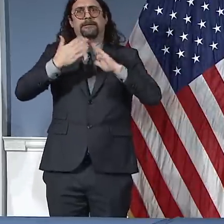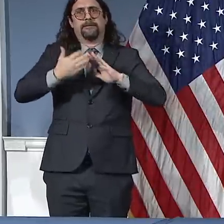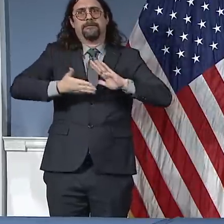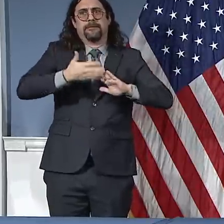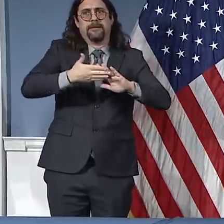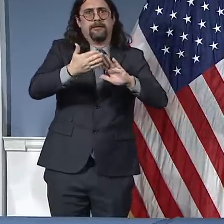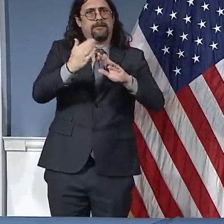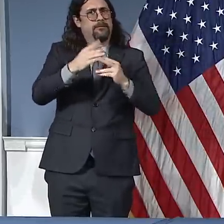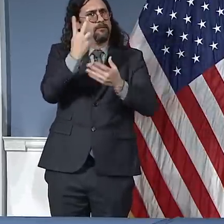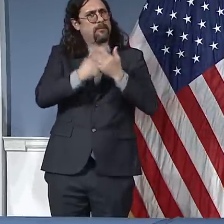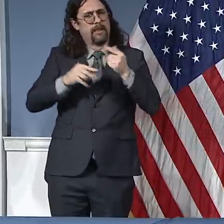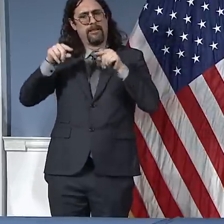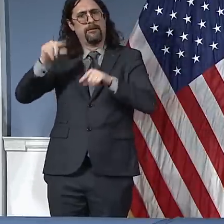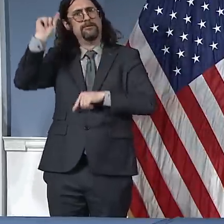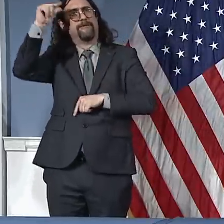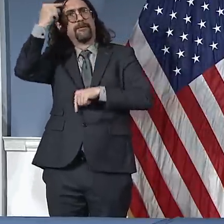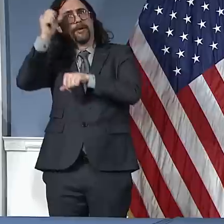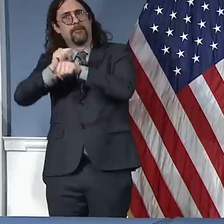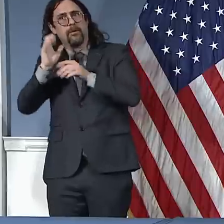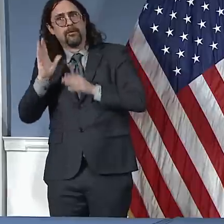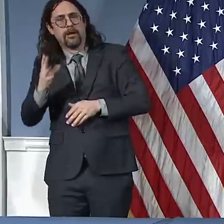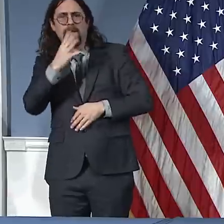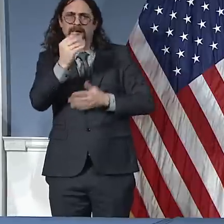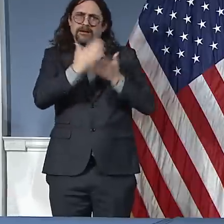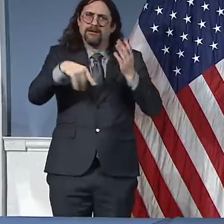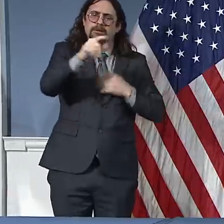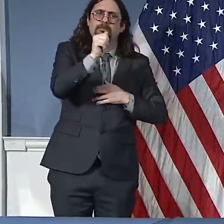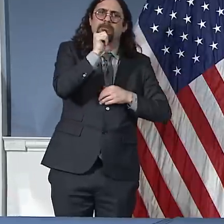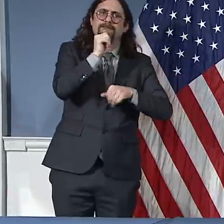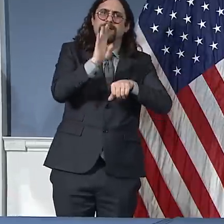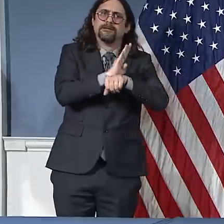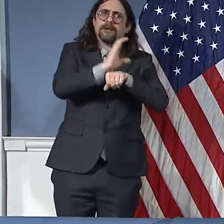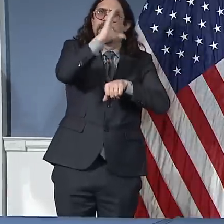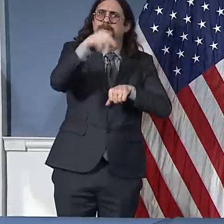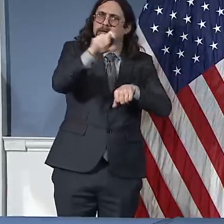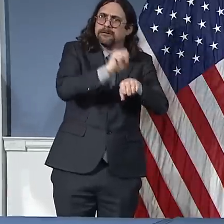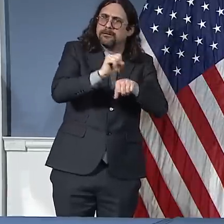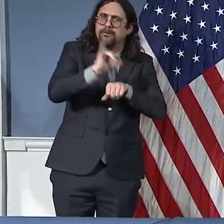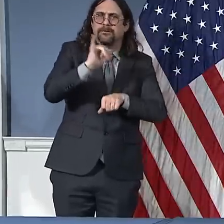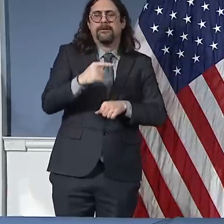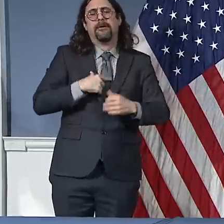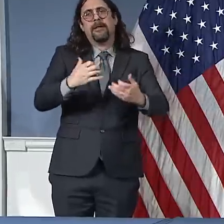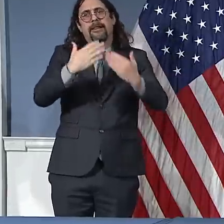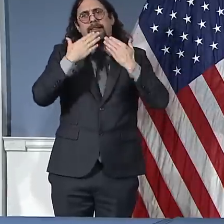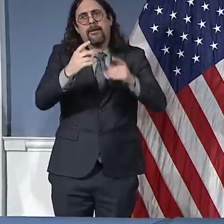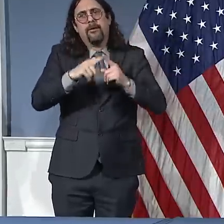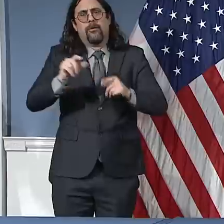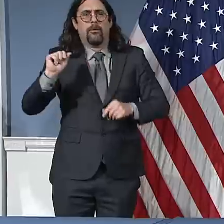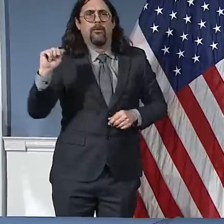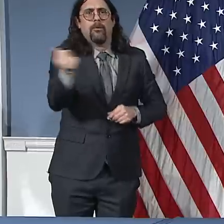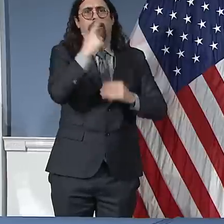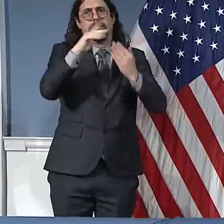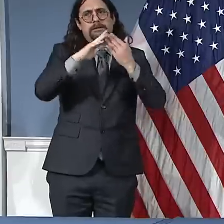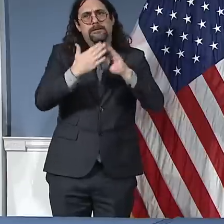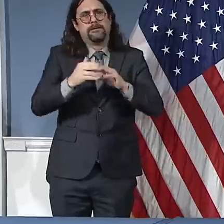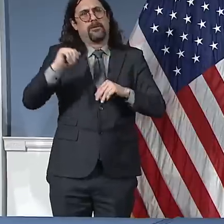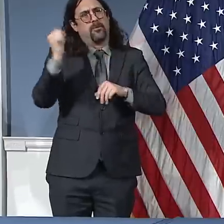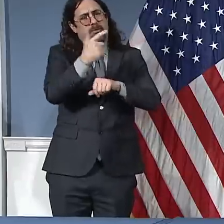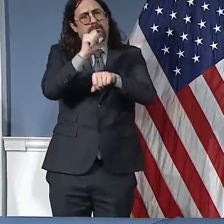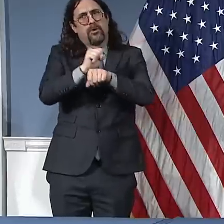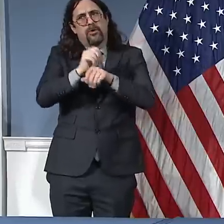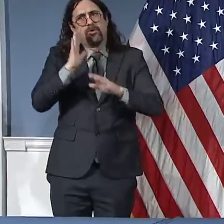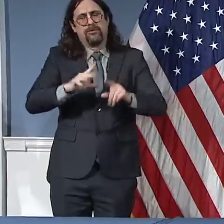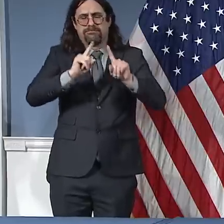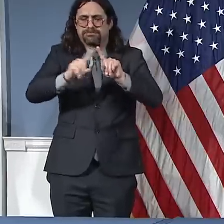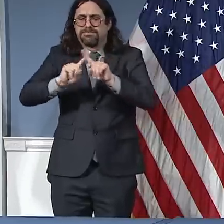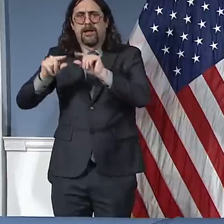during this crisis, but a special thank you to our city workers from all those agencies I mentioned who are doing extraordinary work right now and